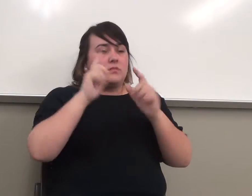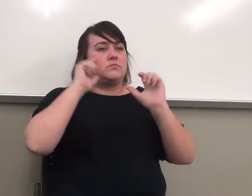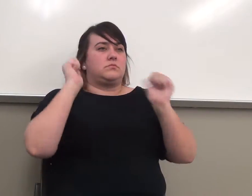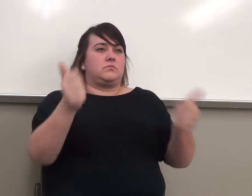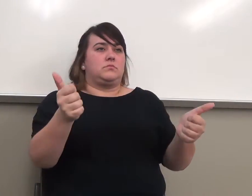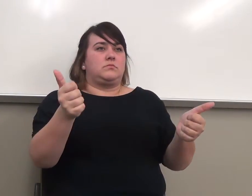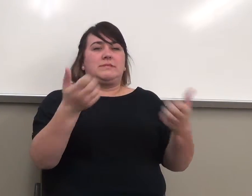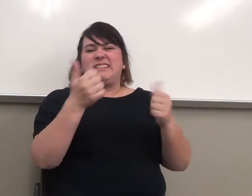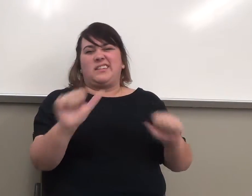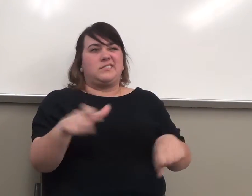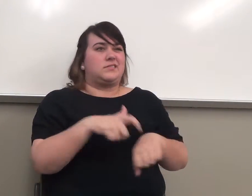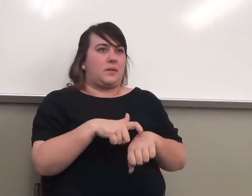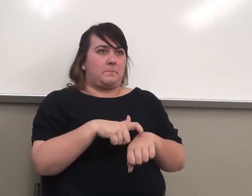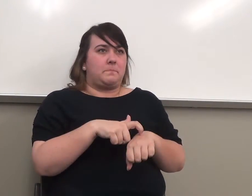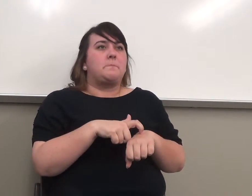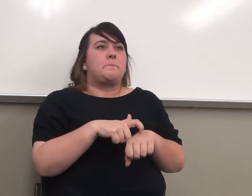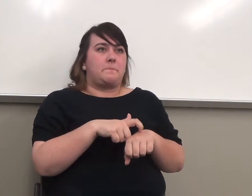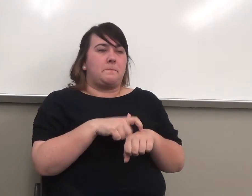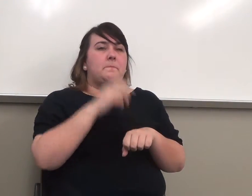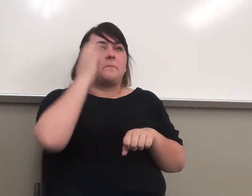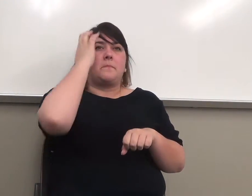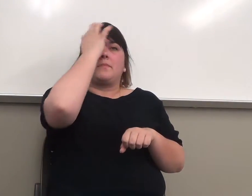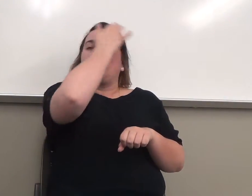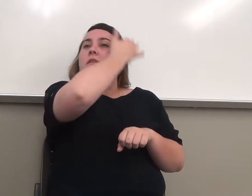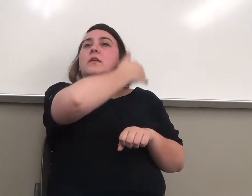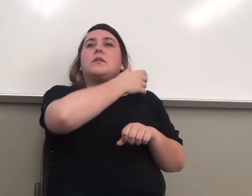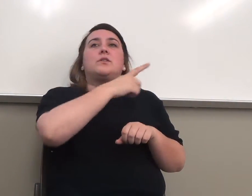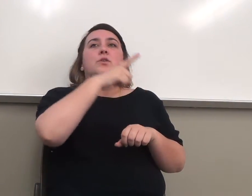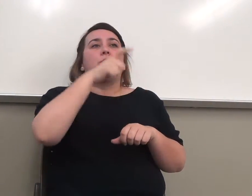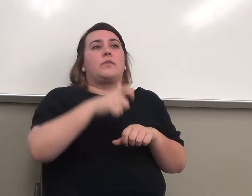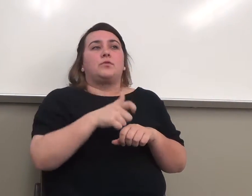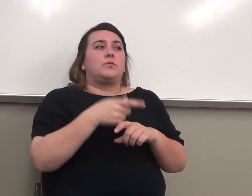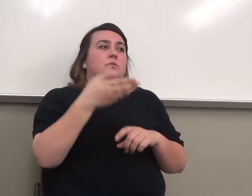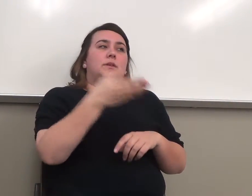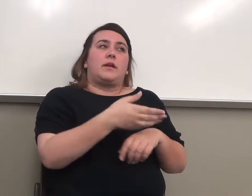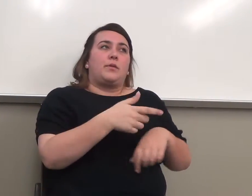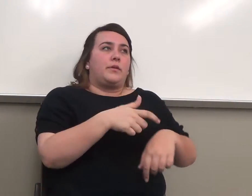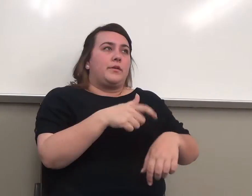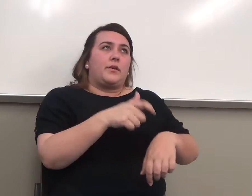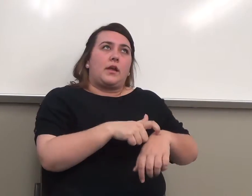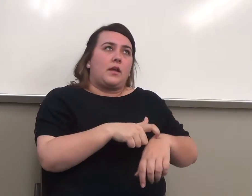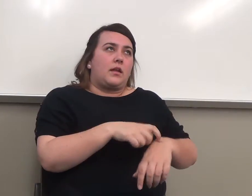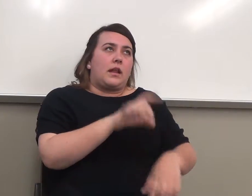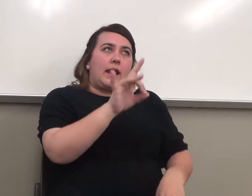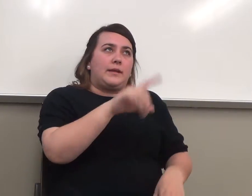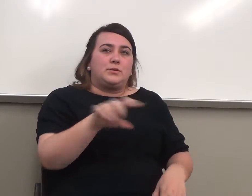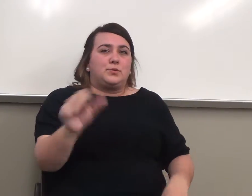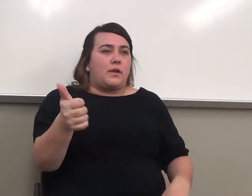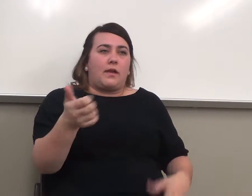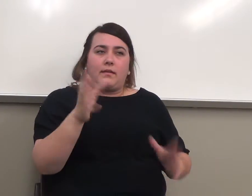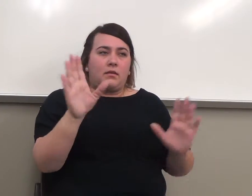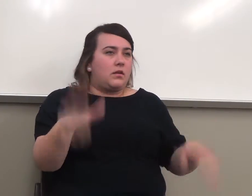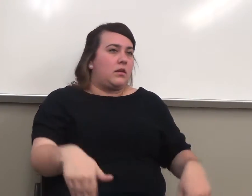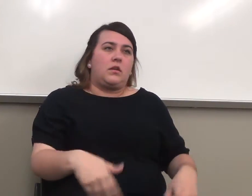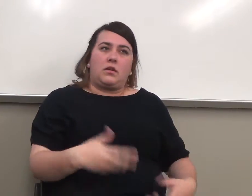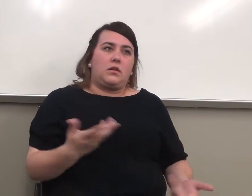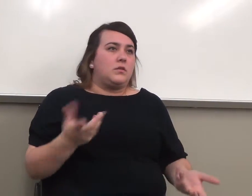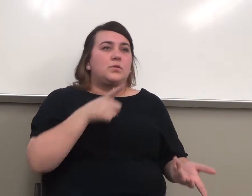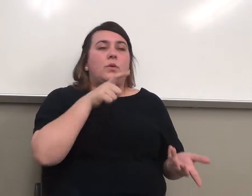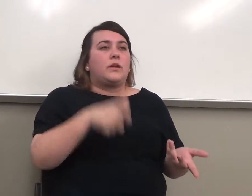any time. It's not a, you know, you don't have to be down there from 8 to 10 on Tuesday, Thursday. Does that make sense?